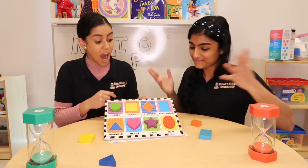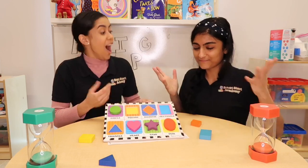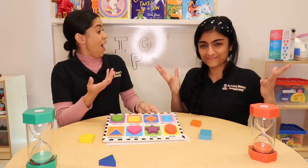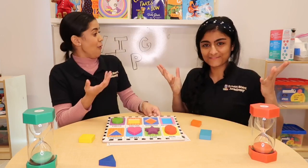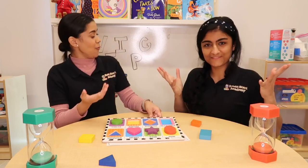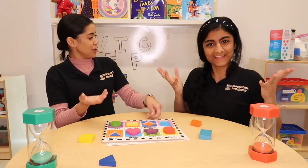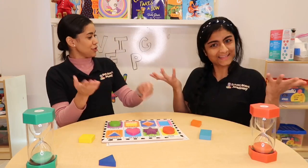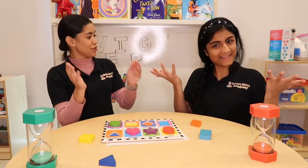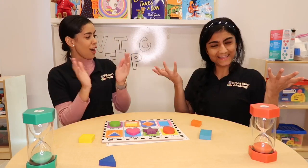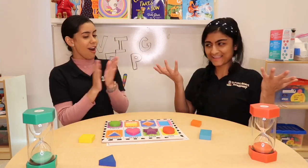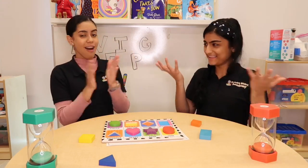Good job!